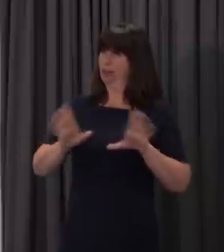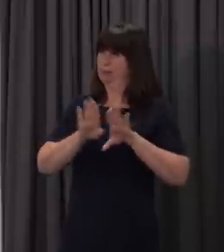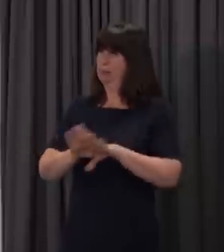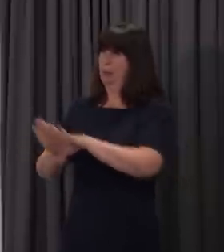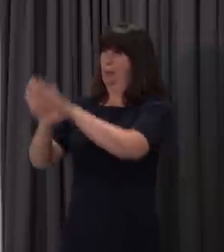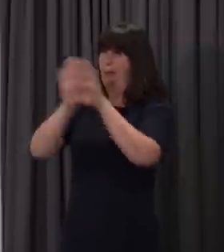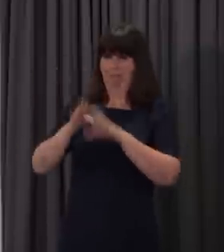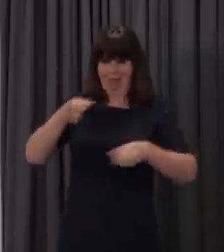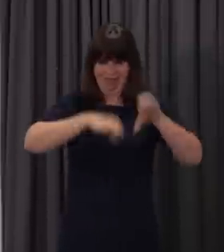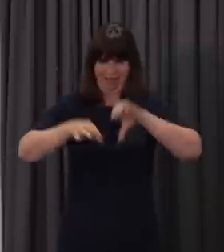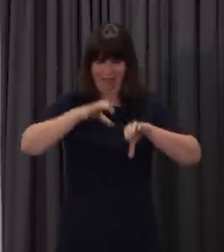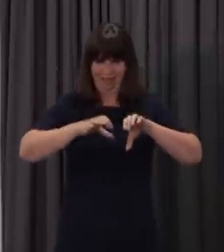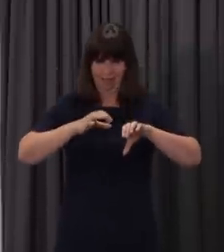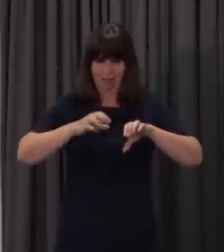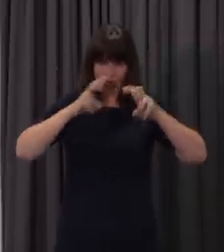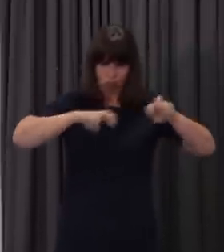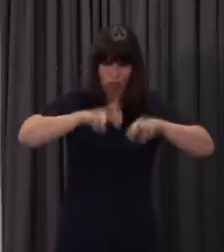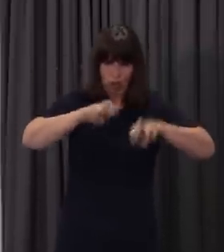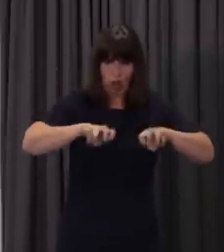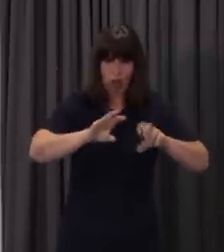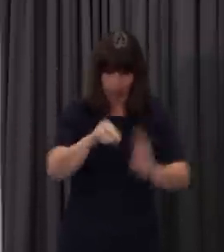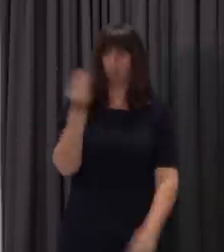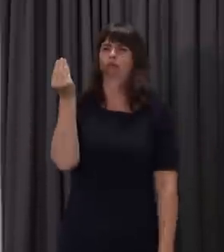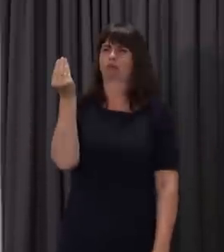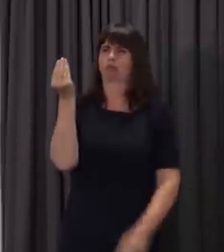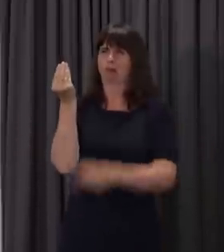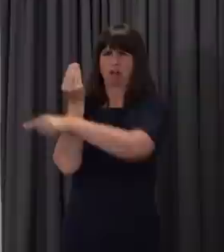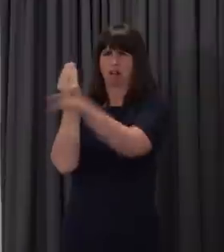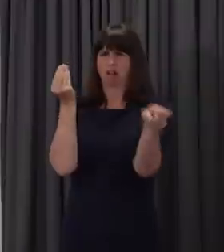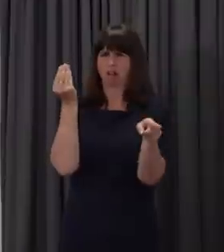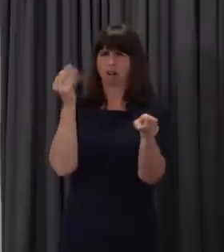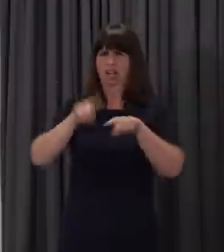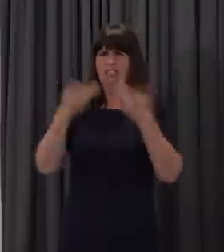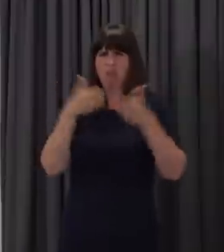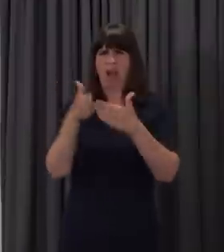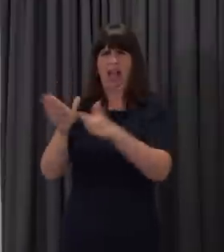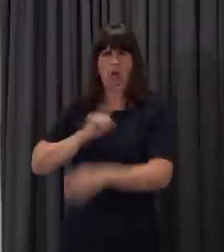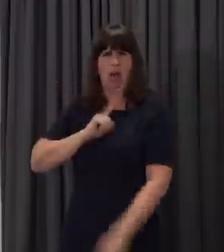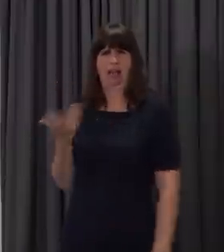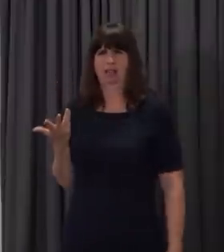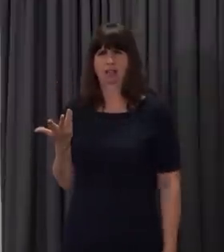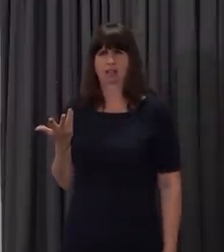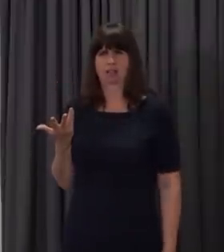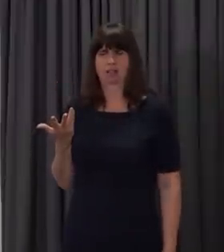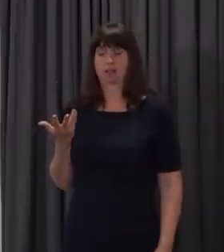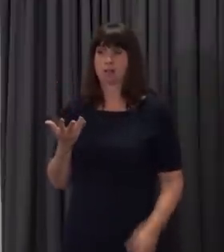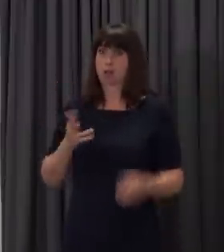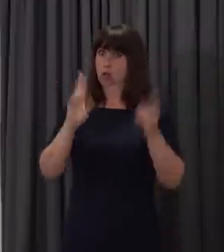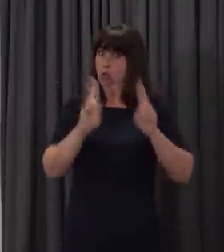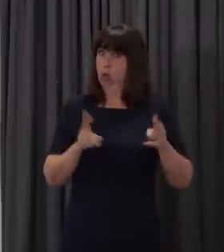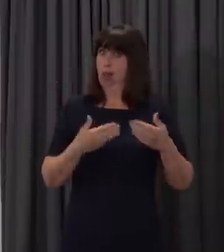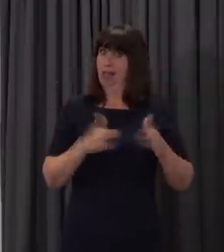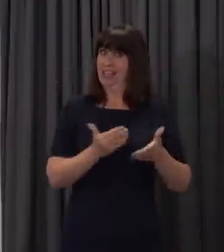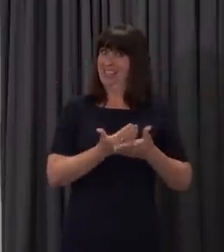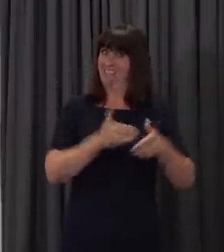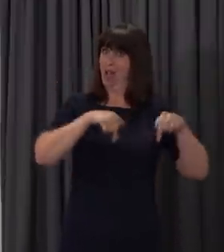yet all get four very different outcomes. How can it be safer to open schools in Wales than it is